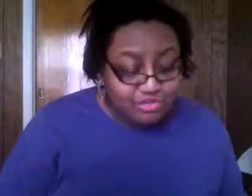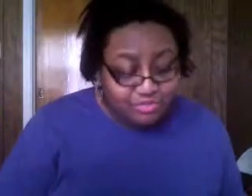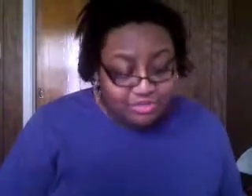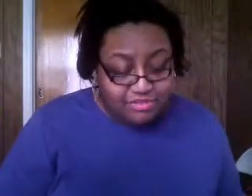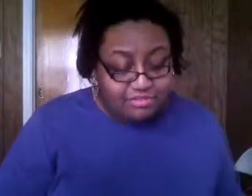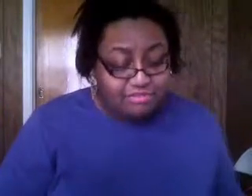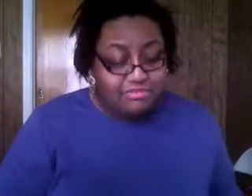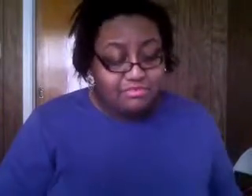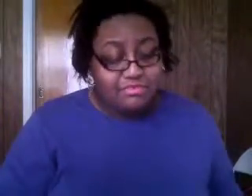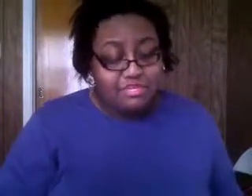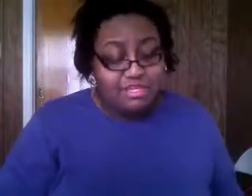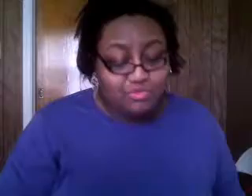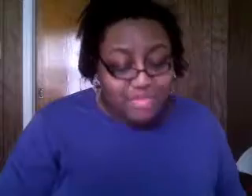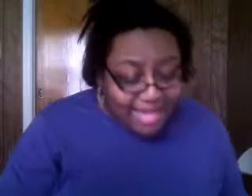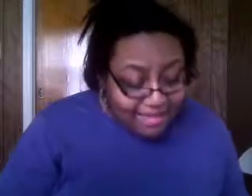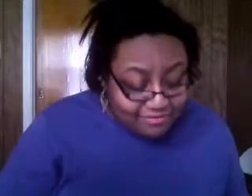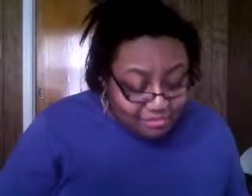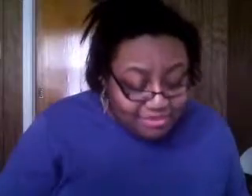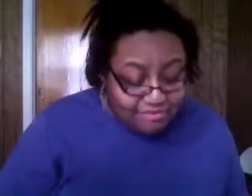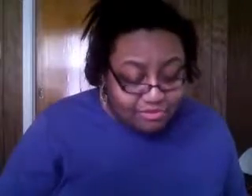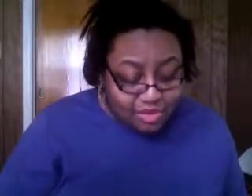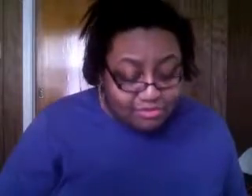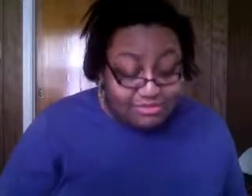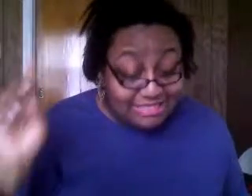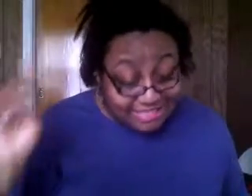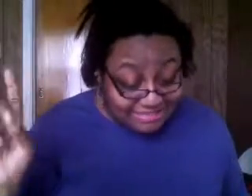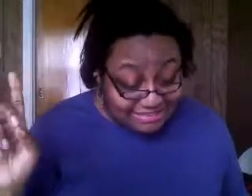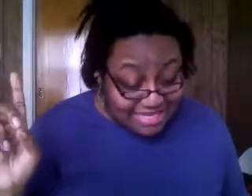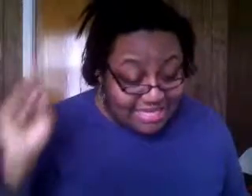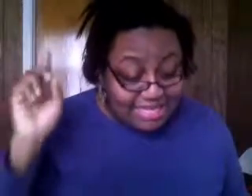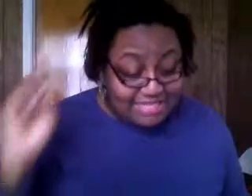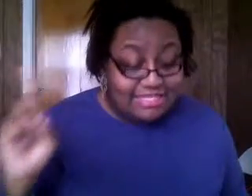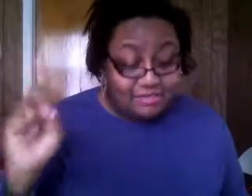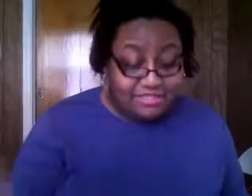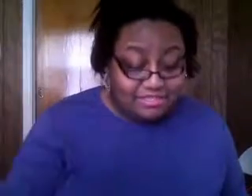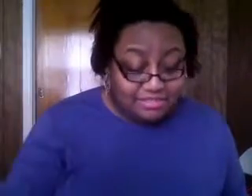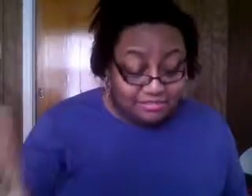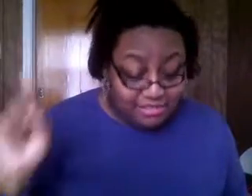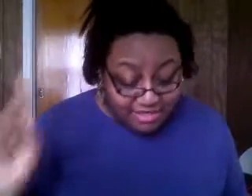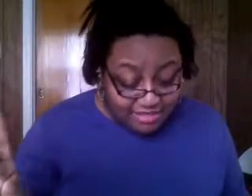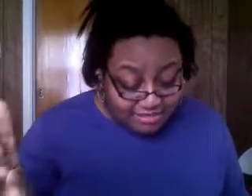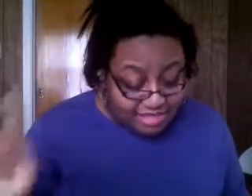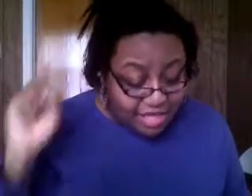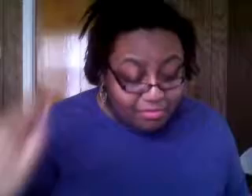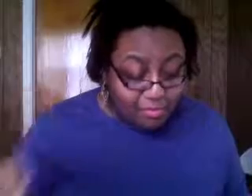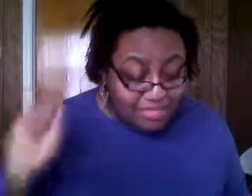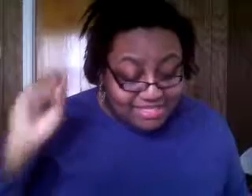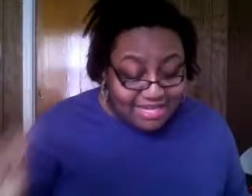get rid of them do we have those types of officers yes is there racism yes but we cannot